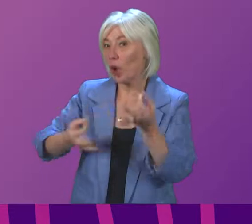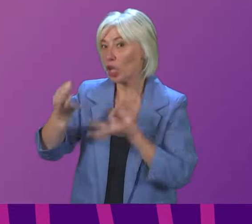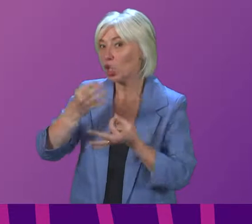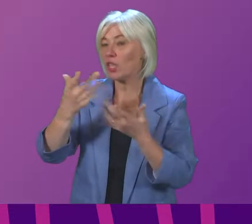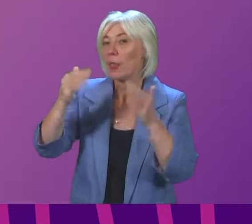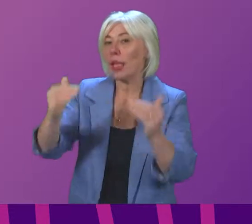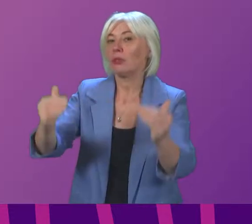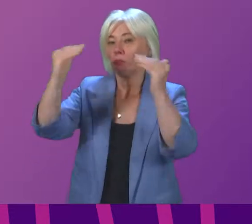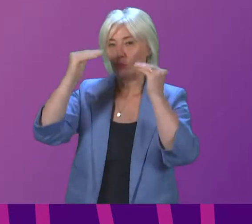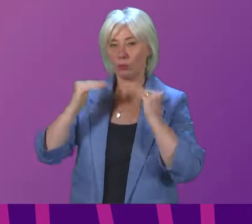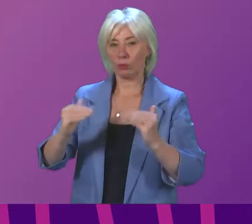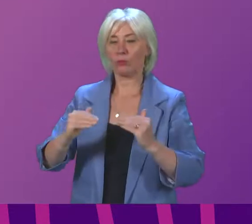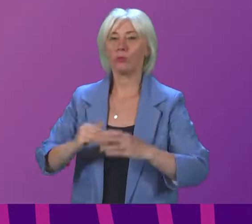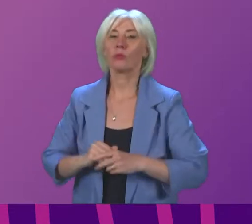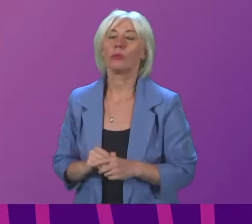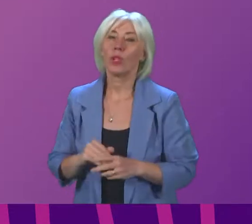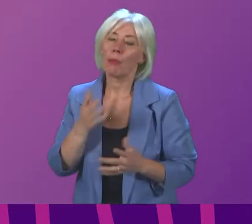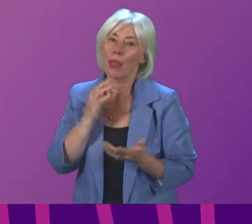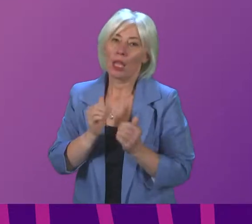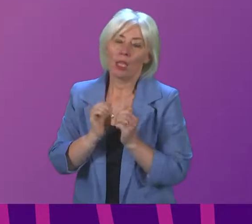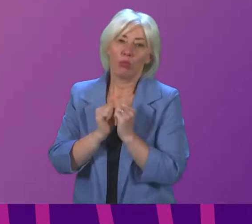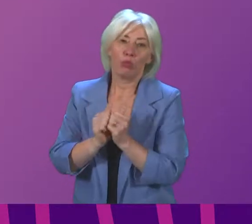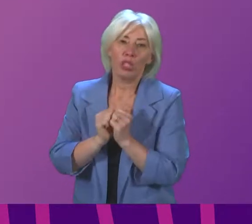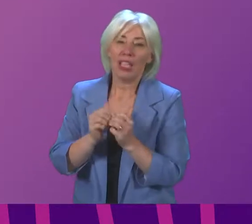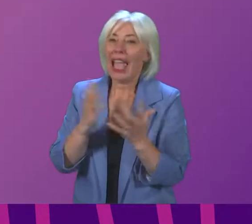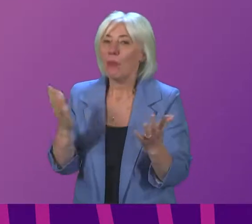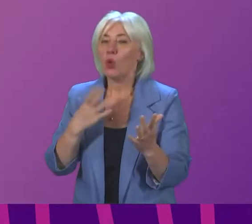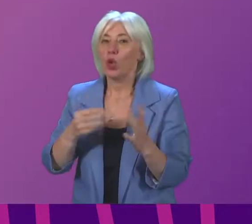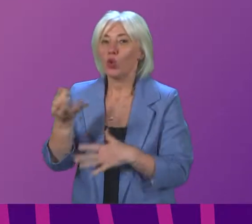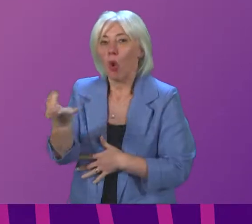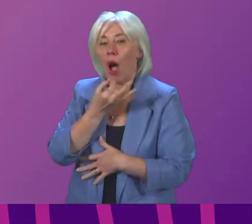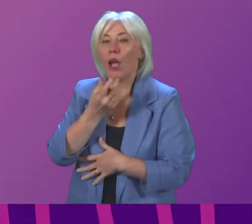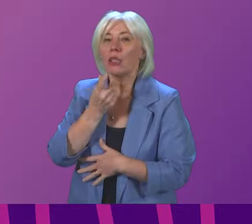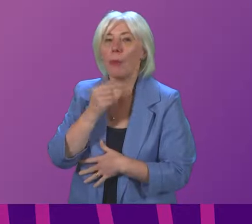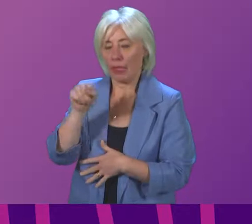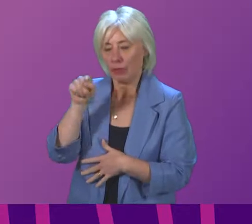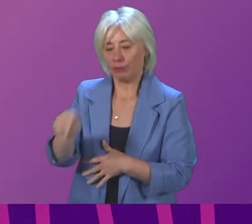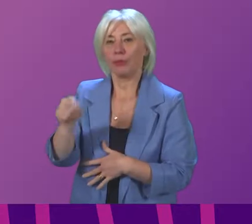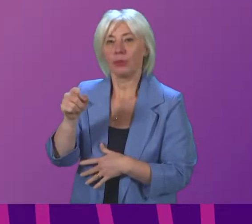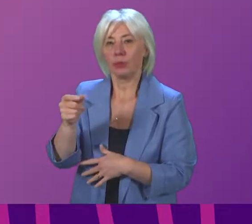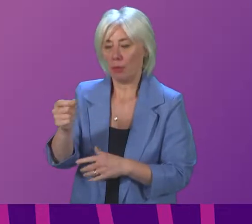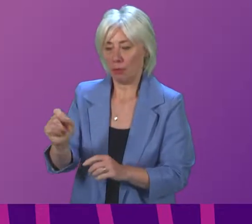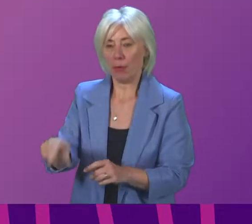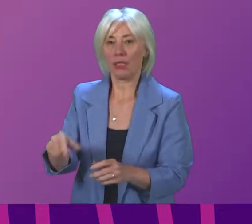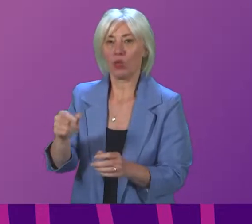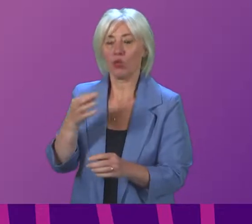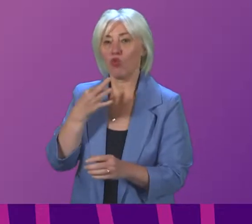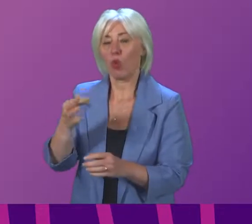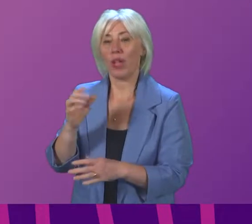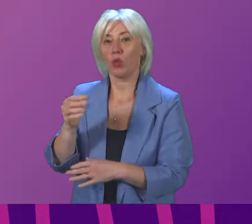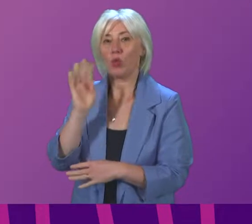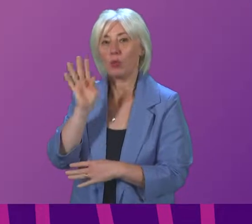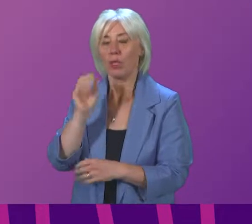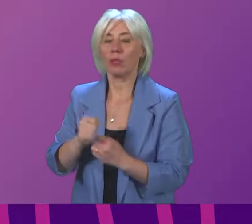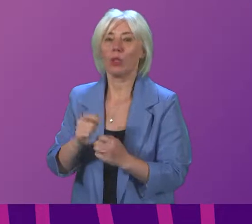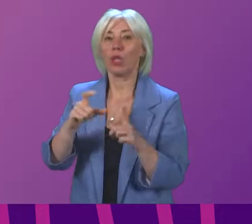the next item of business. And I would be grateful if members who wish to ask a question where to press their request to speak buttons now. And I call Douglas Ross.